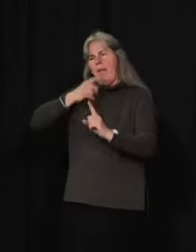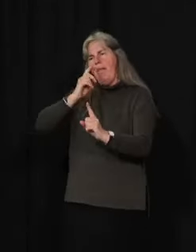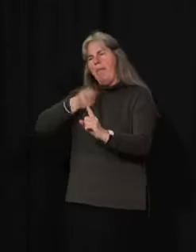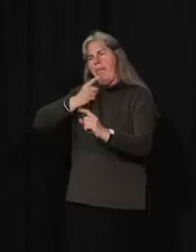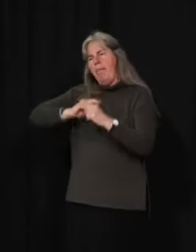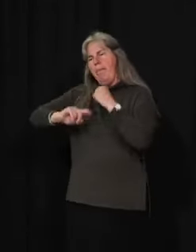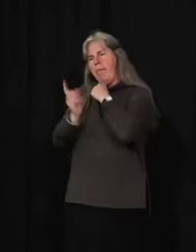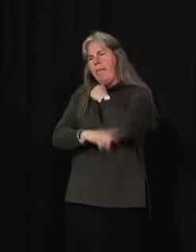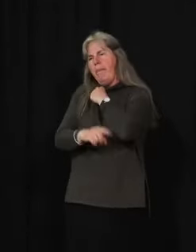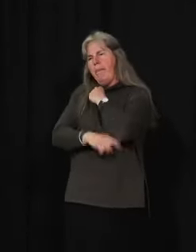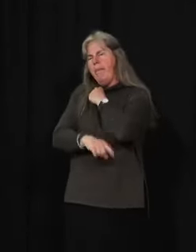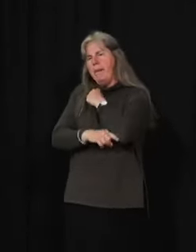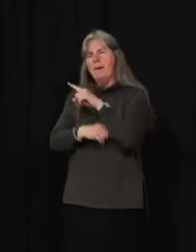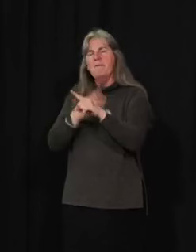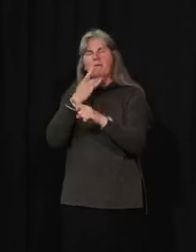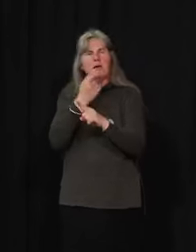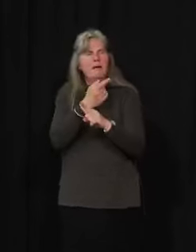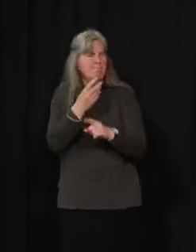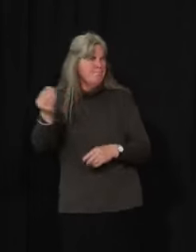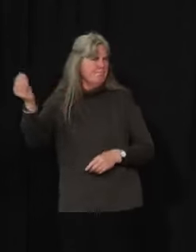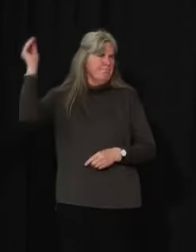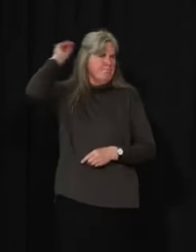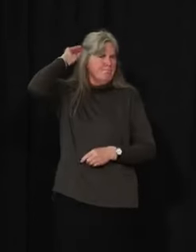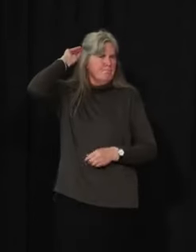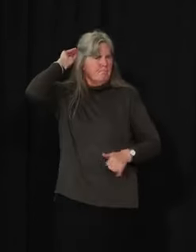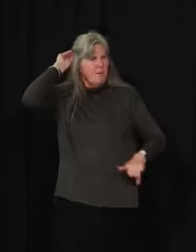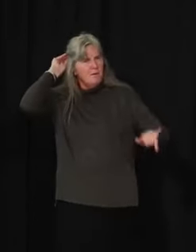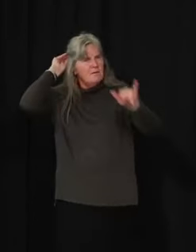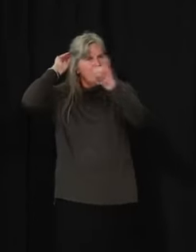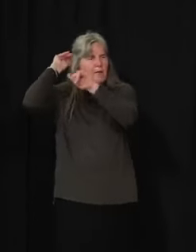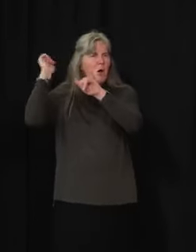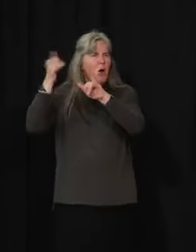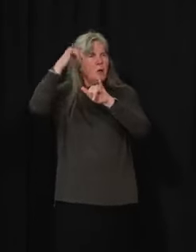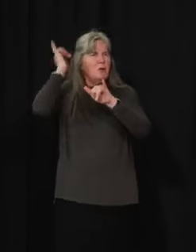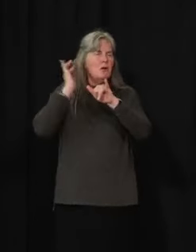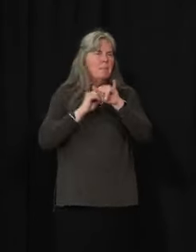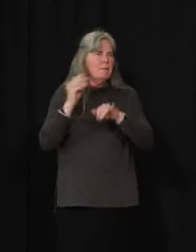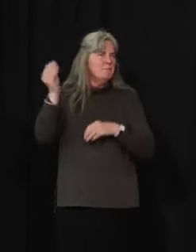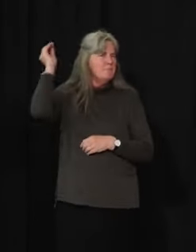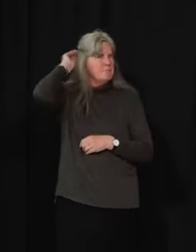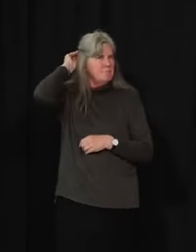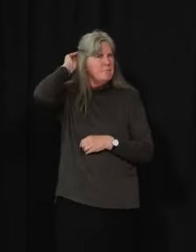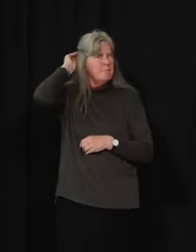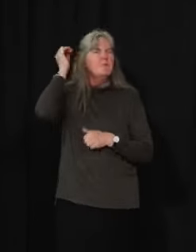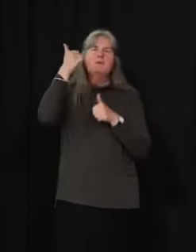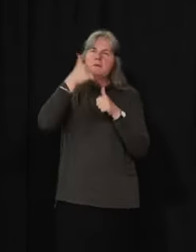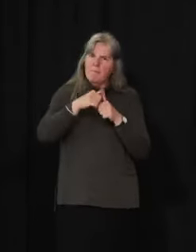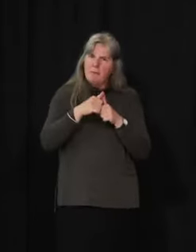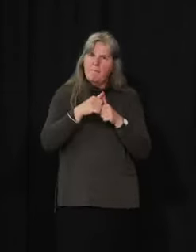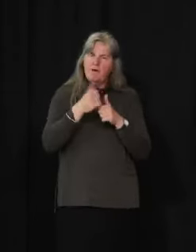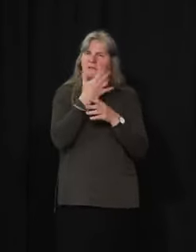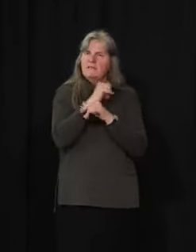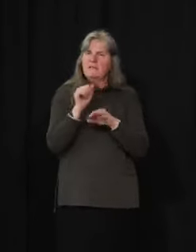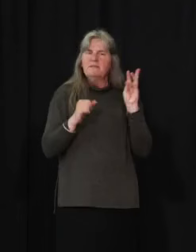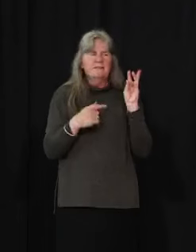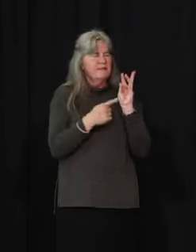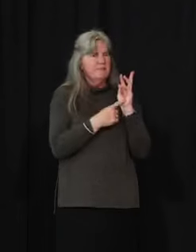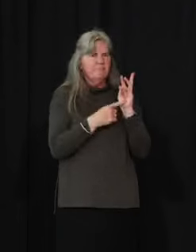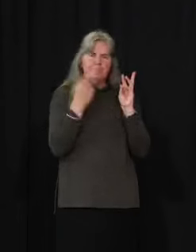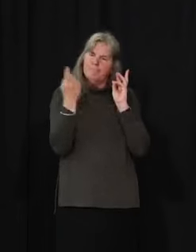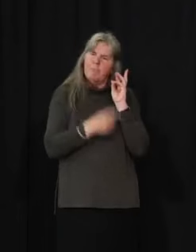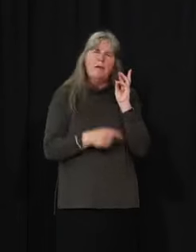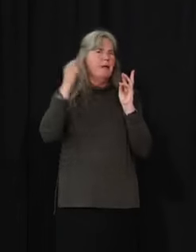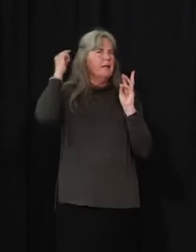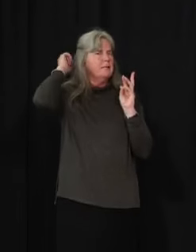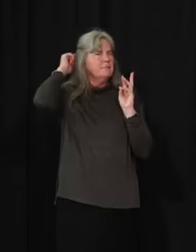inculcated in us as our way of life for the time being. And I think in